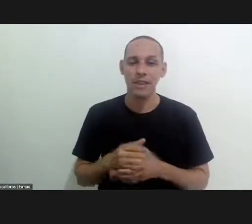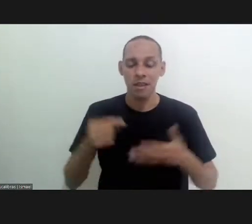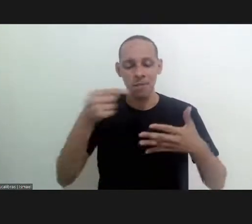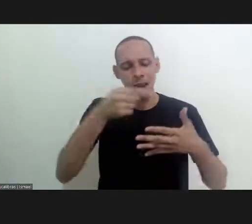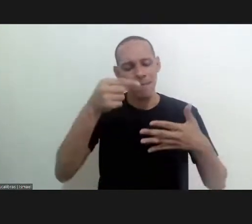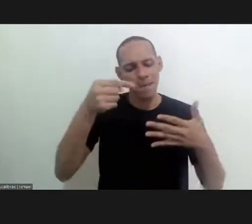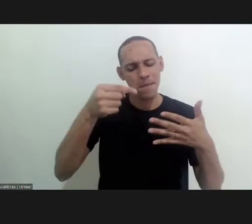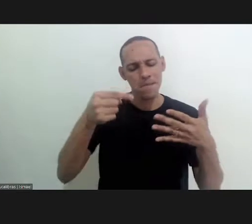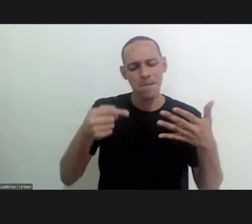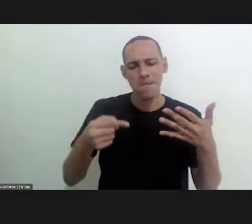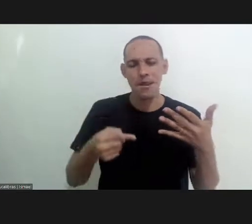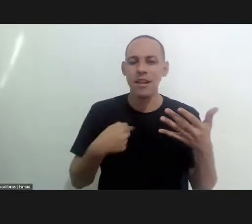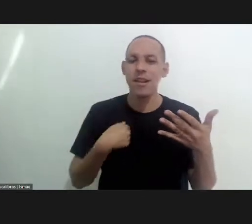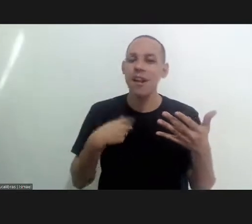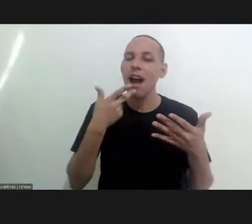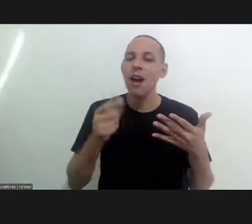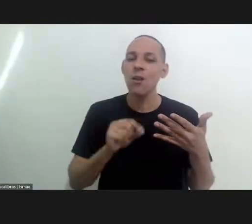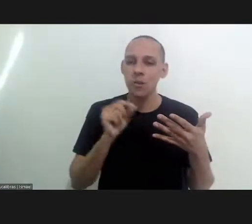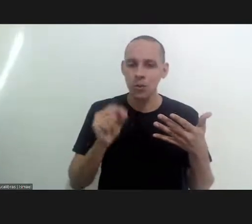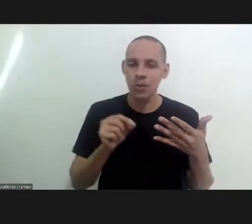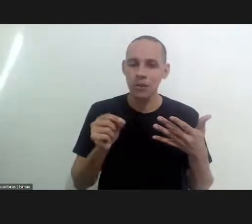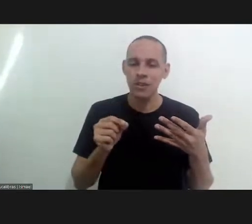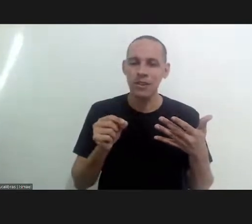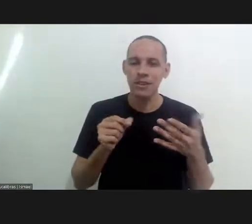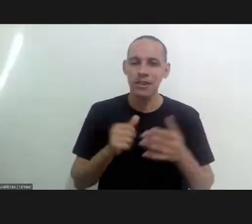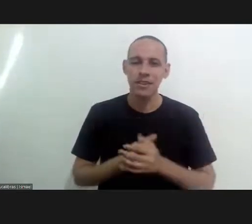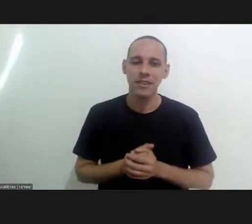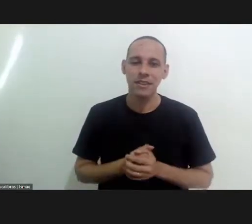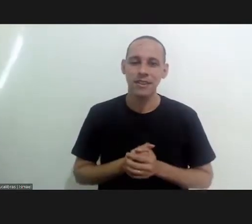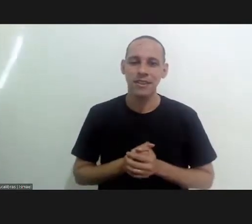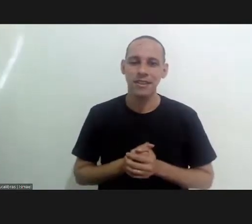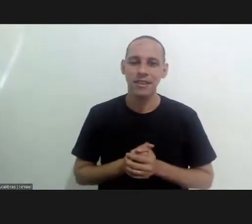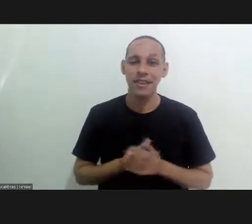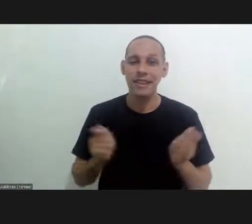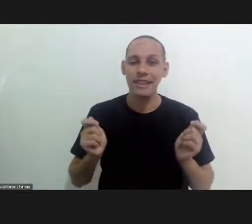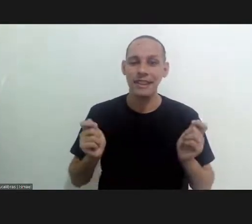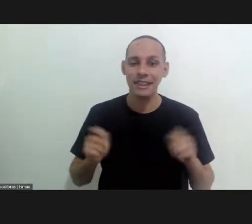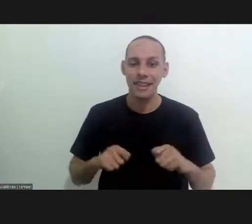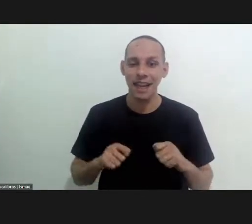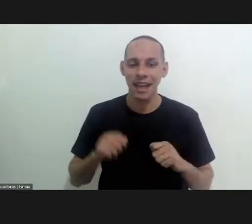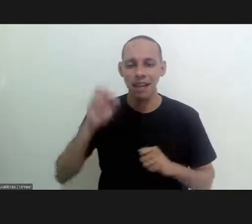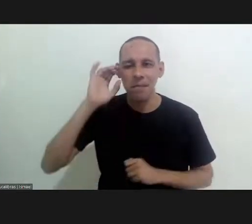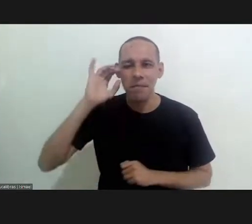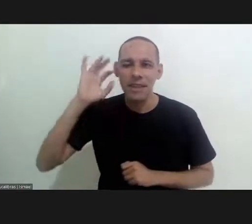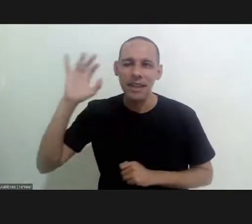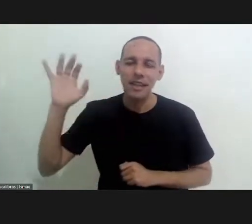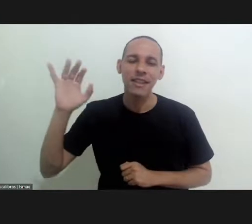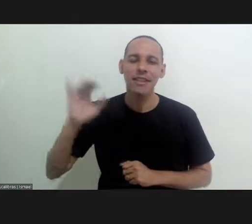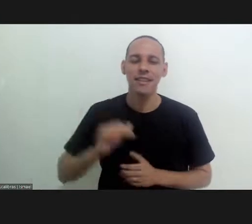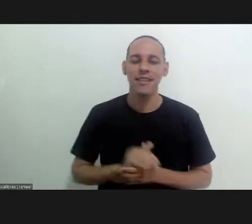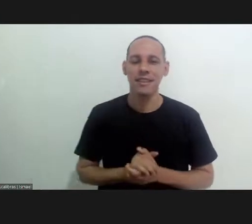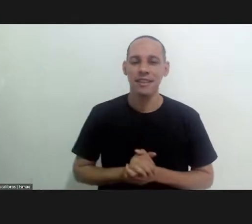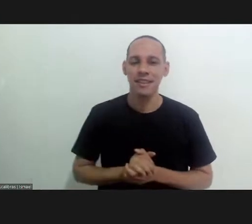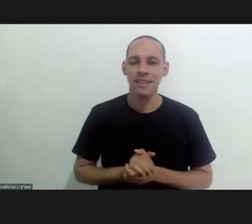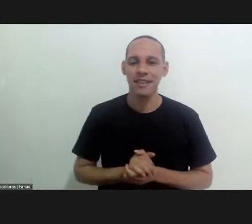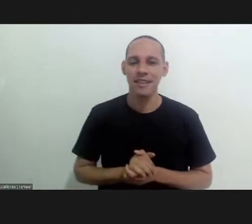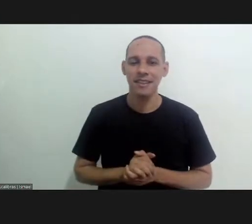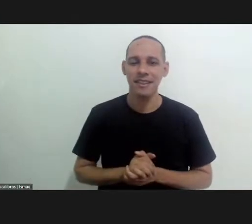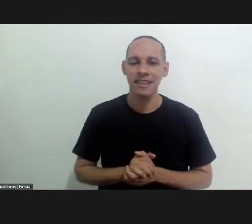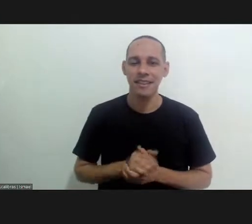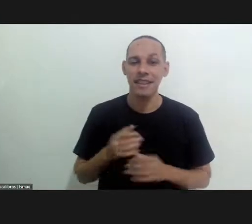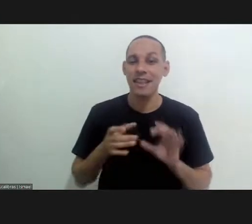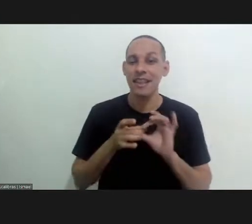which i have mentioned which justify or at least allow us to think about this connection